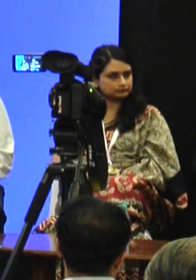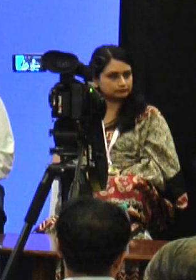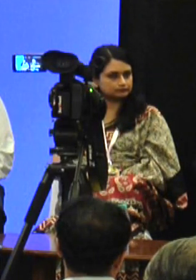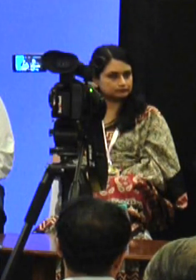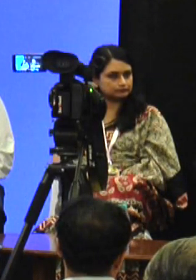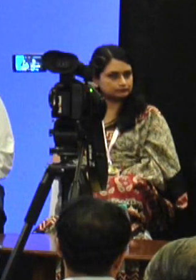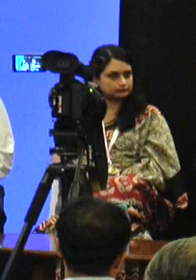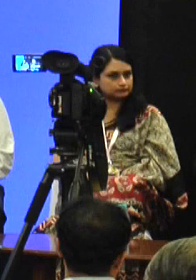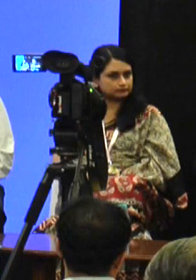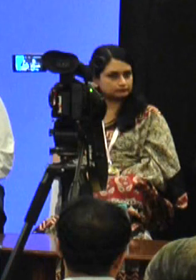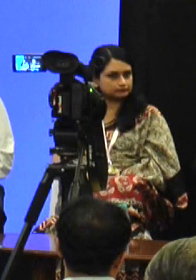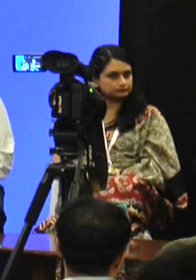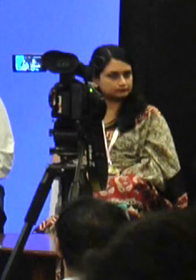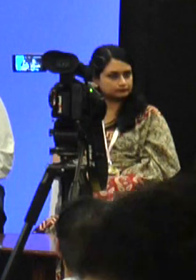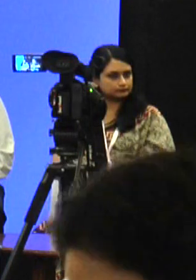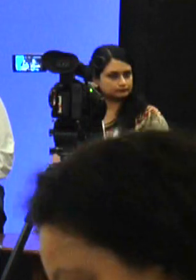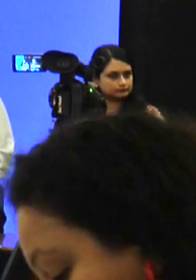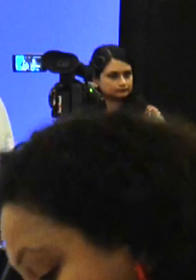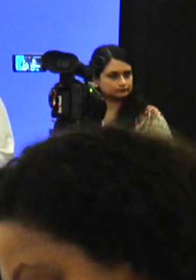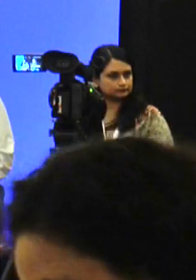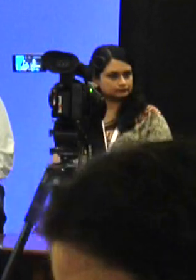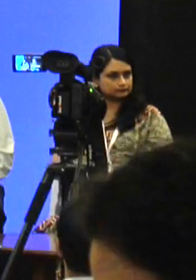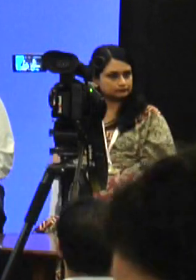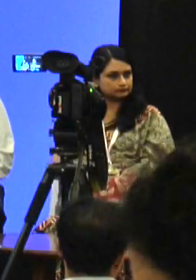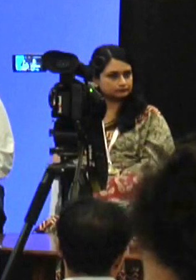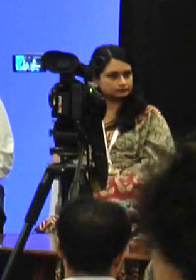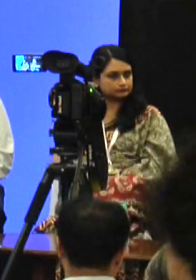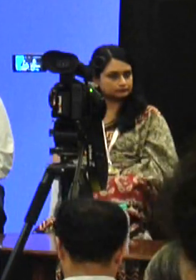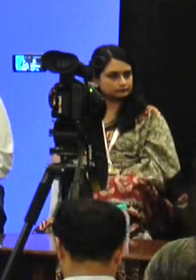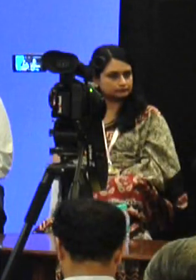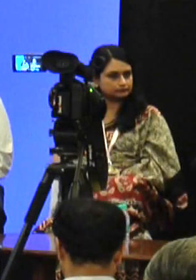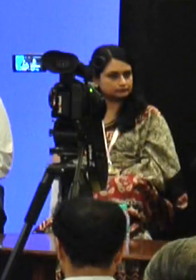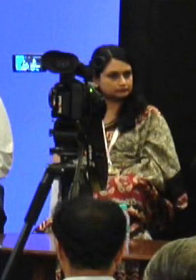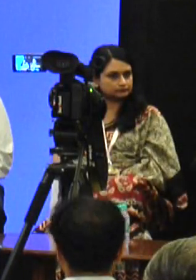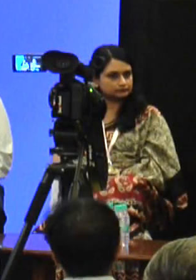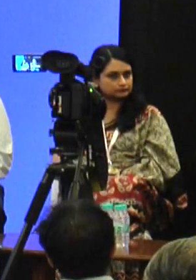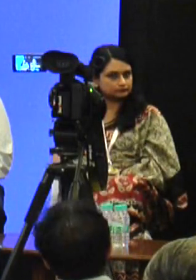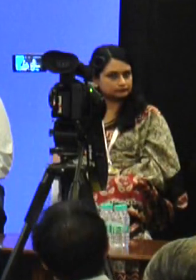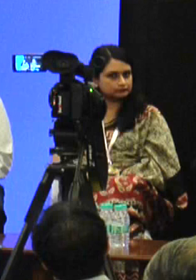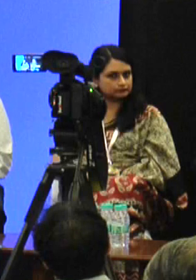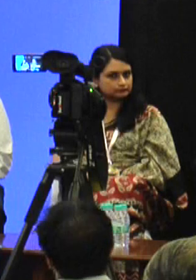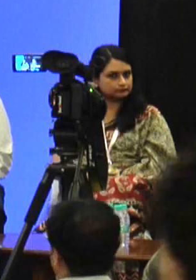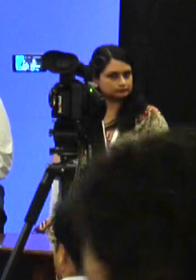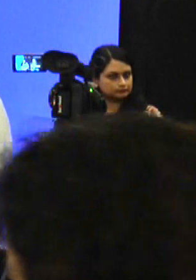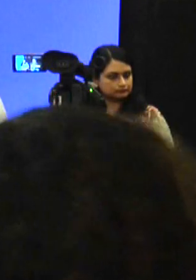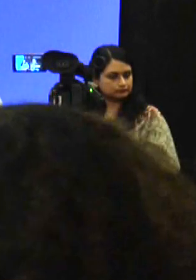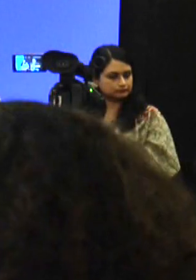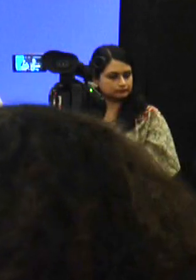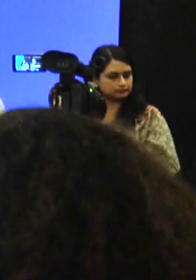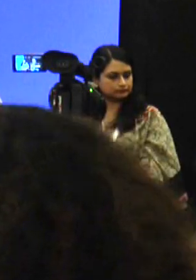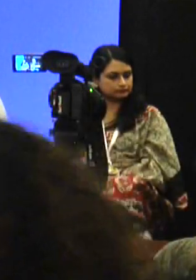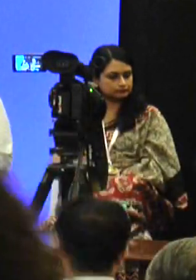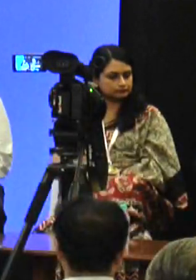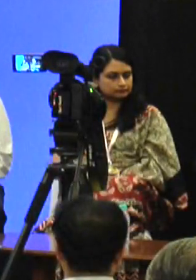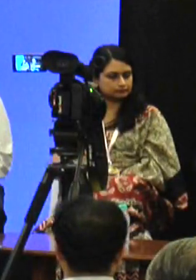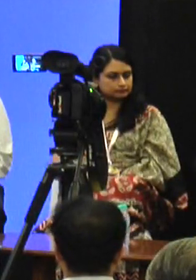One is, one part of it is universities. The second part of it is our ecosystem partners. And the third